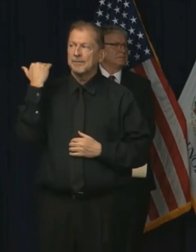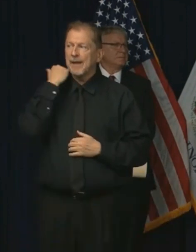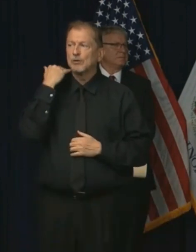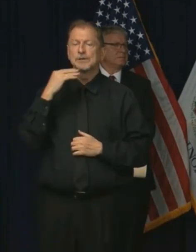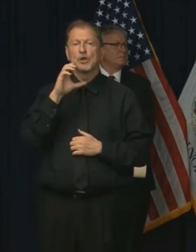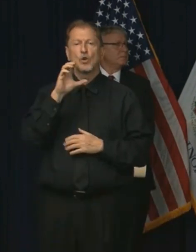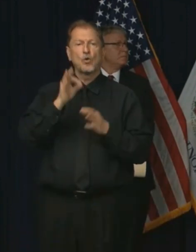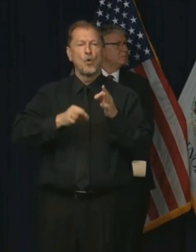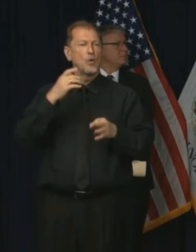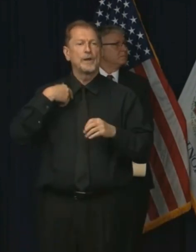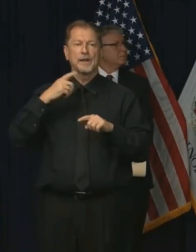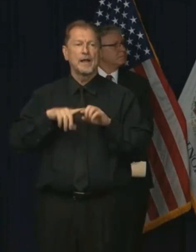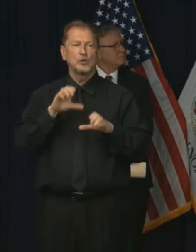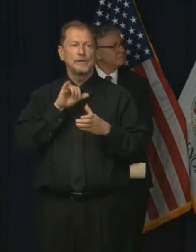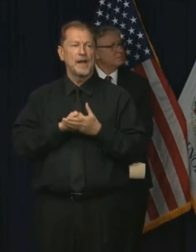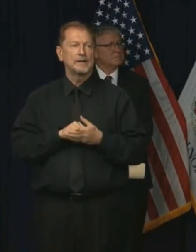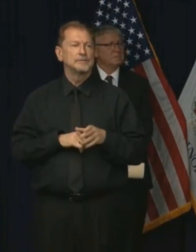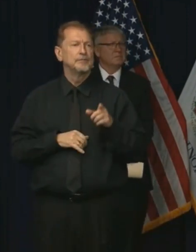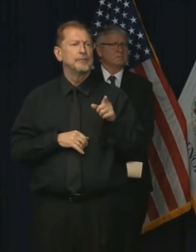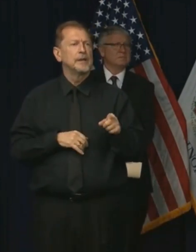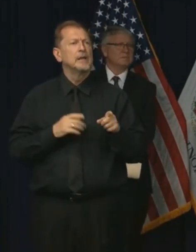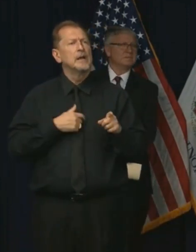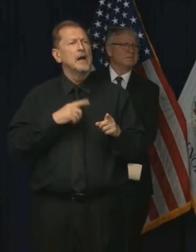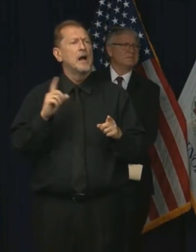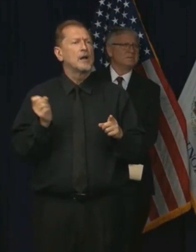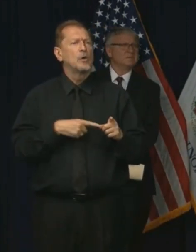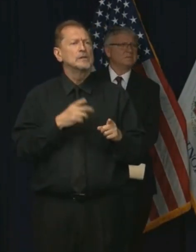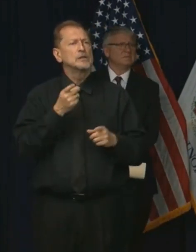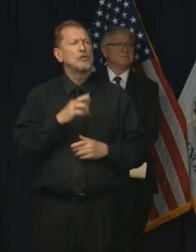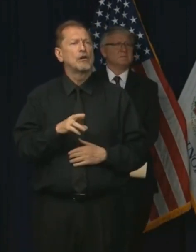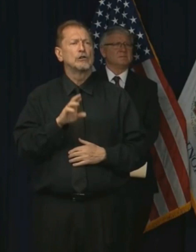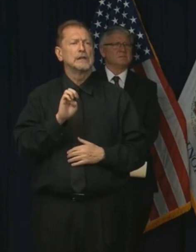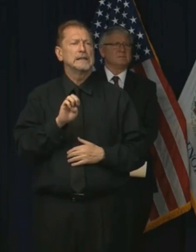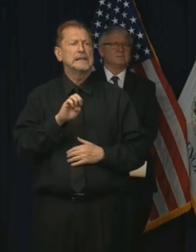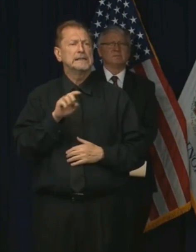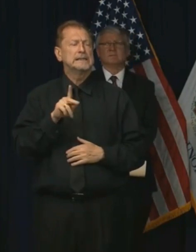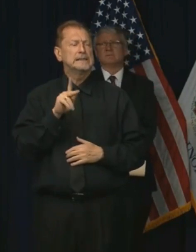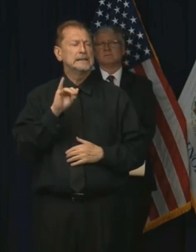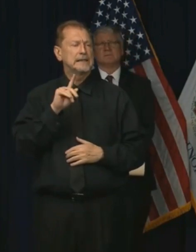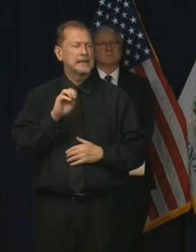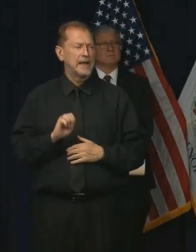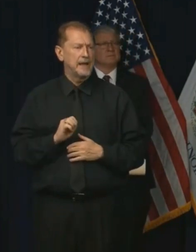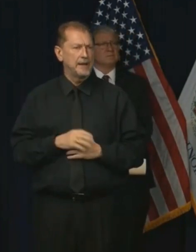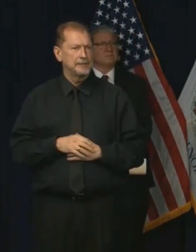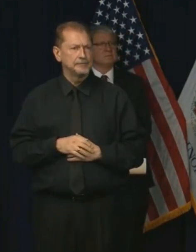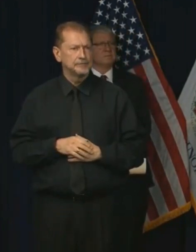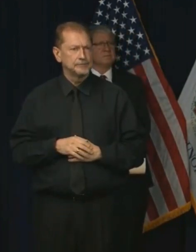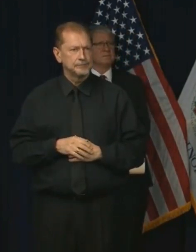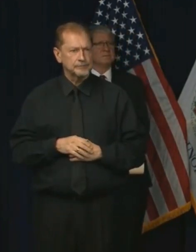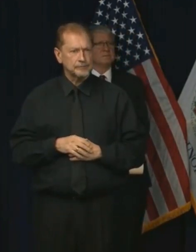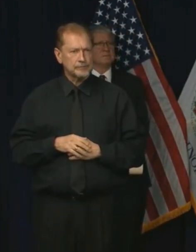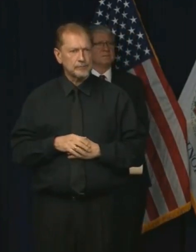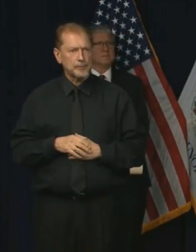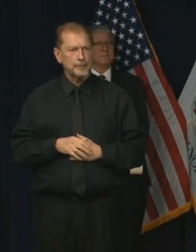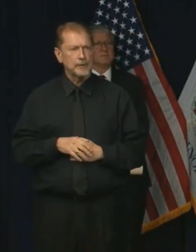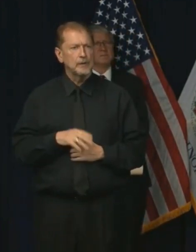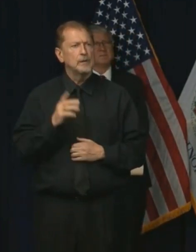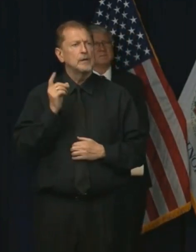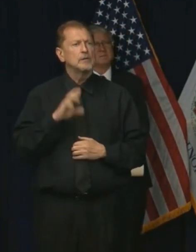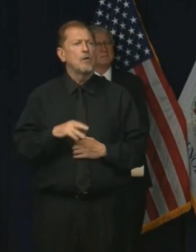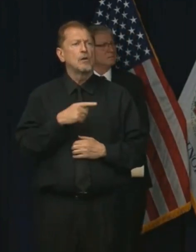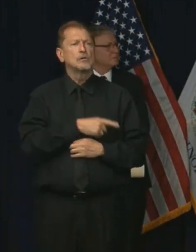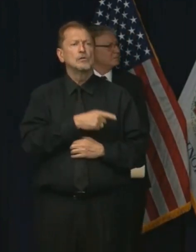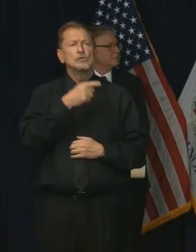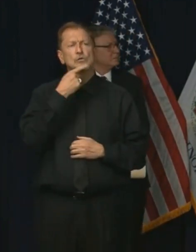can't yet do that. Governor, I have a question for Dr. M. K. Doctor, it relates to, you mentioned